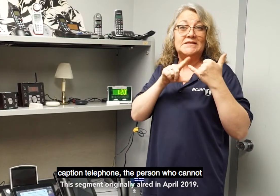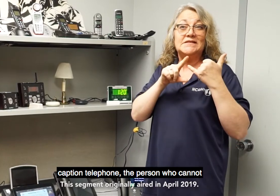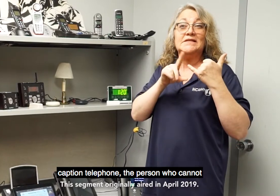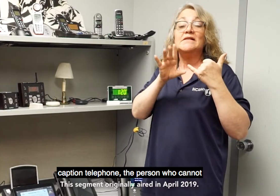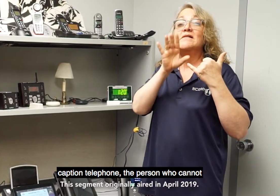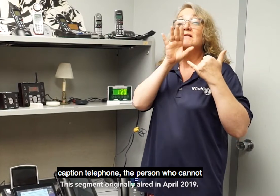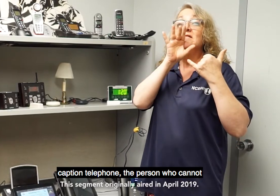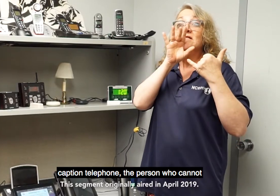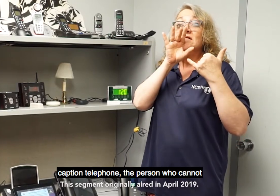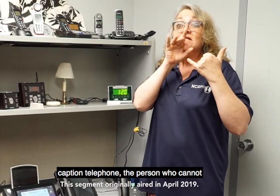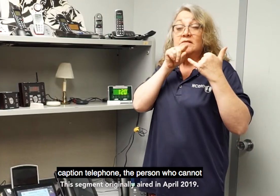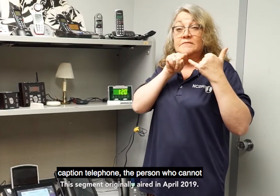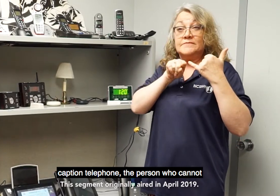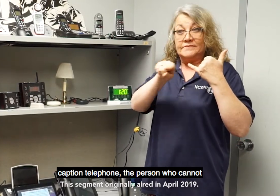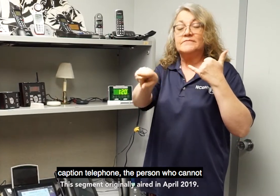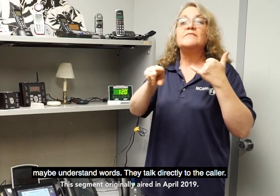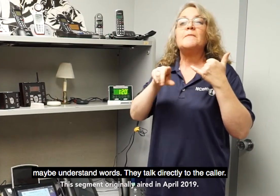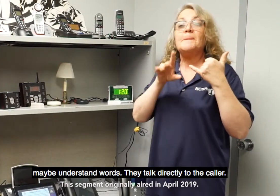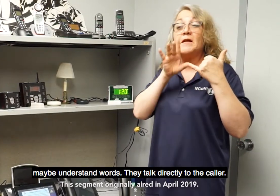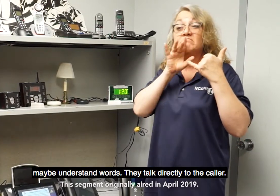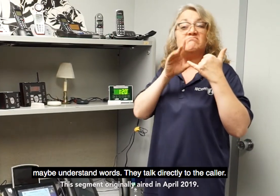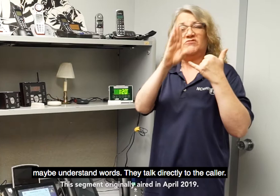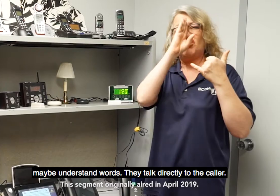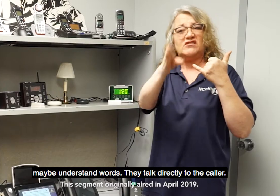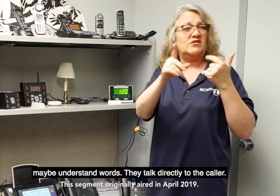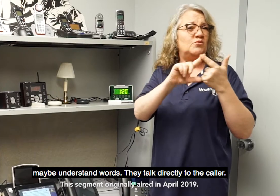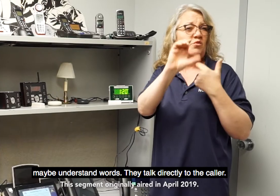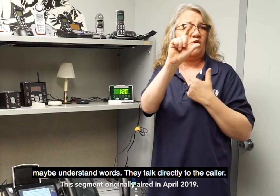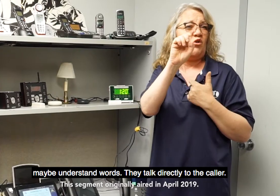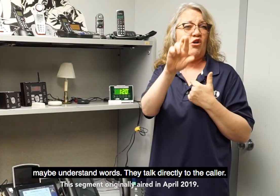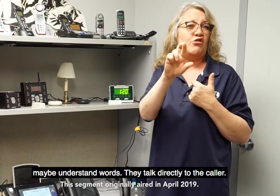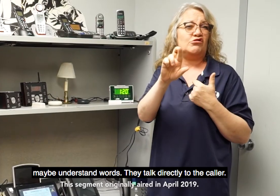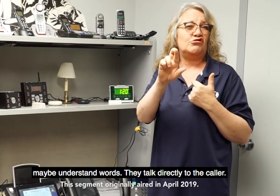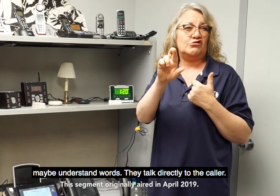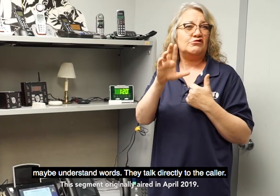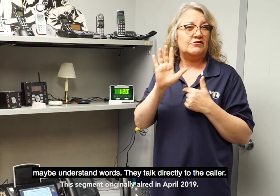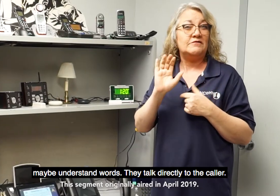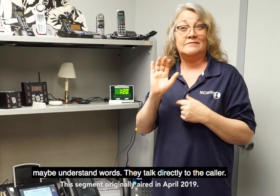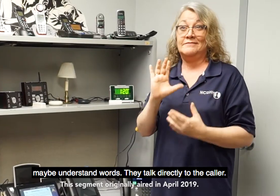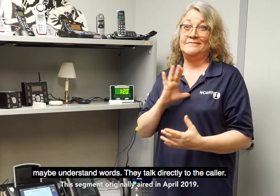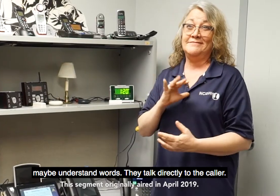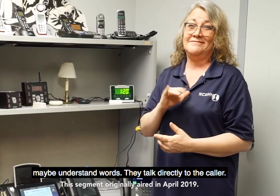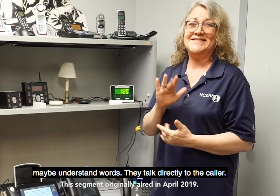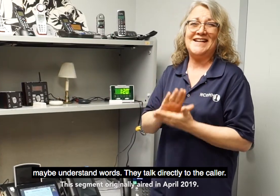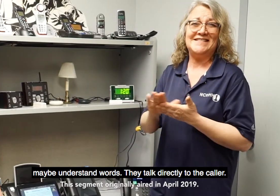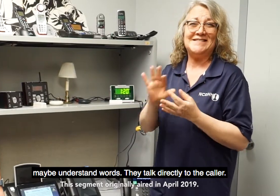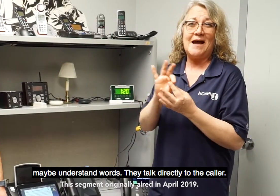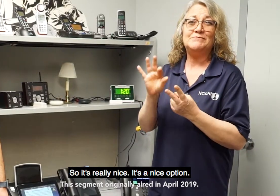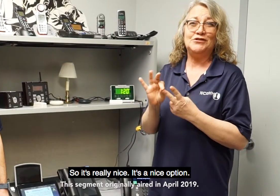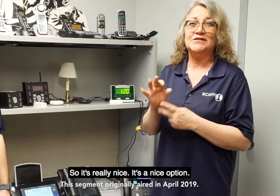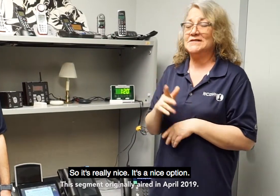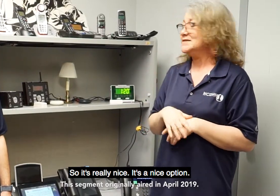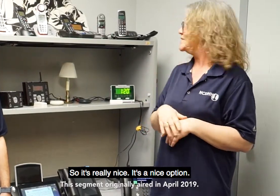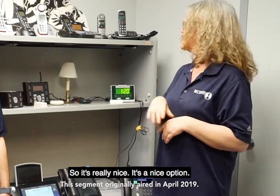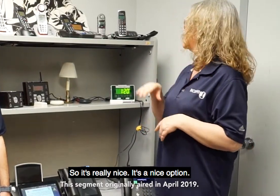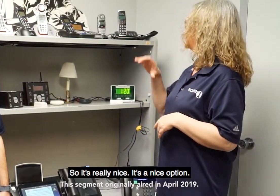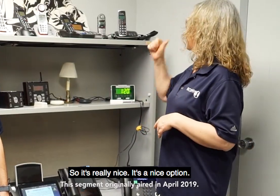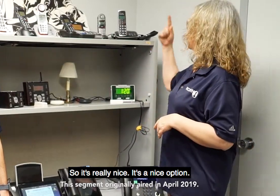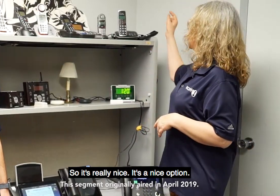who cannot maybe understand words, they talk directly to the caller. So it's really nice. It's a nice option.